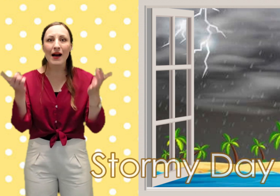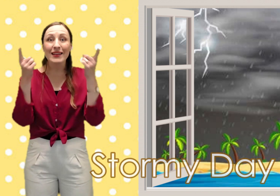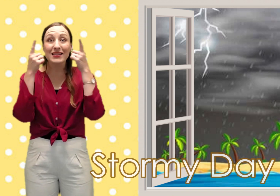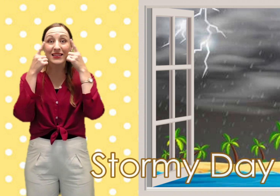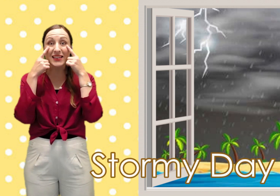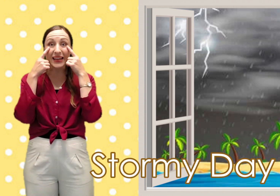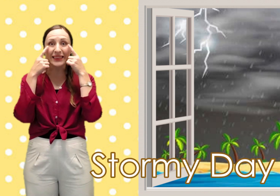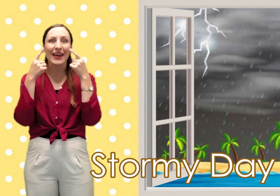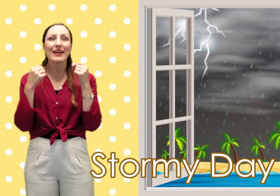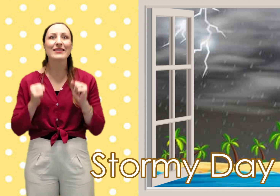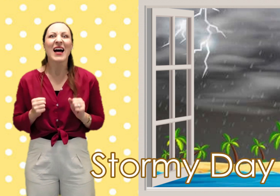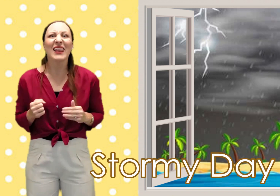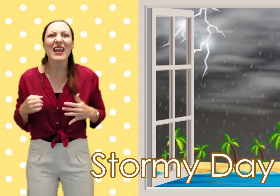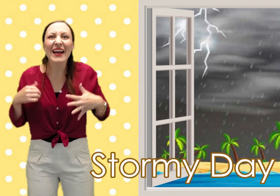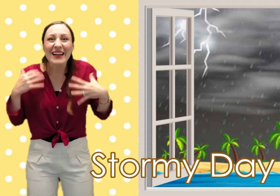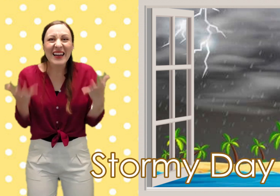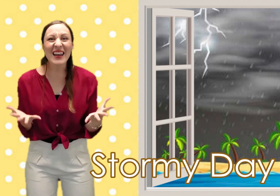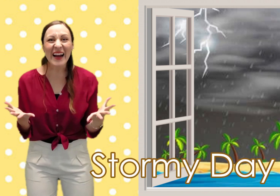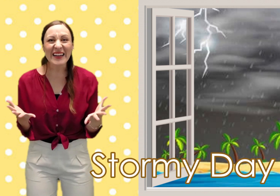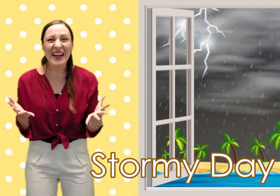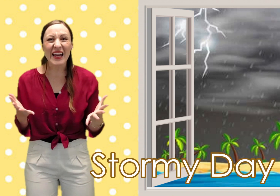might see things like lightning